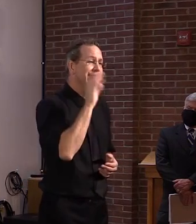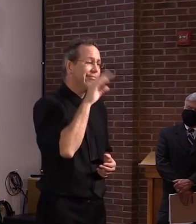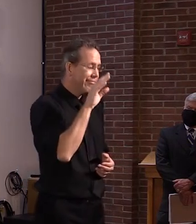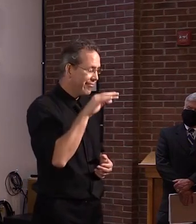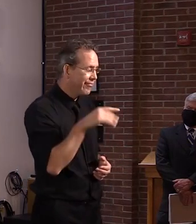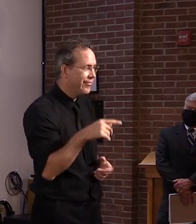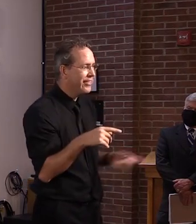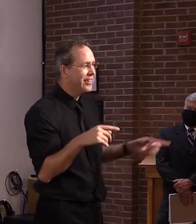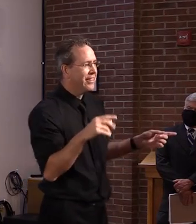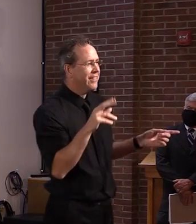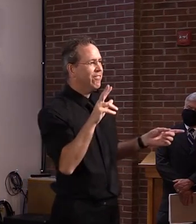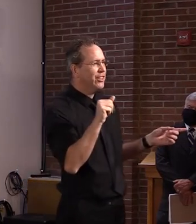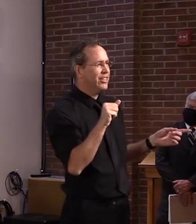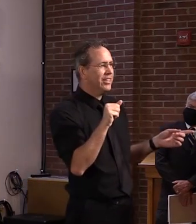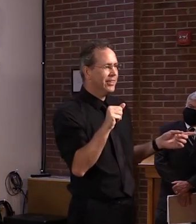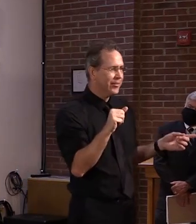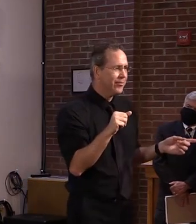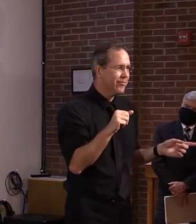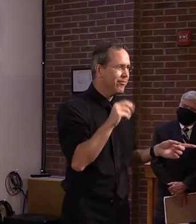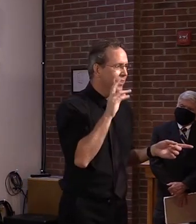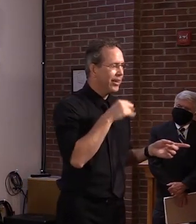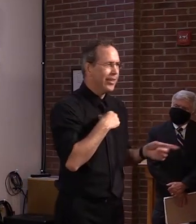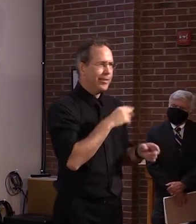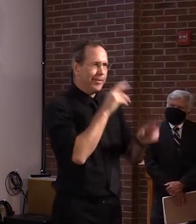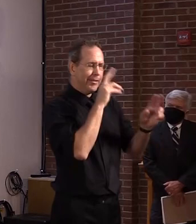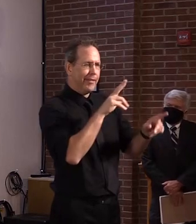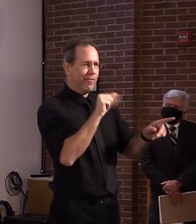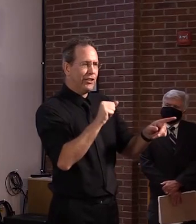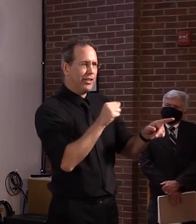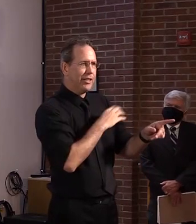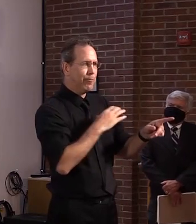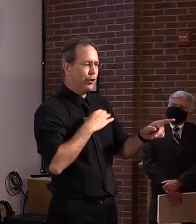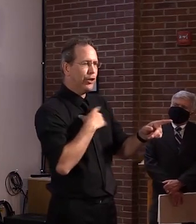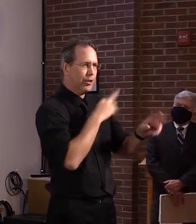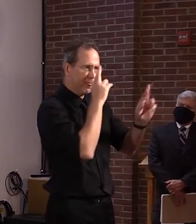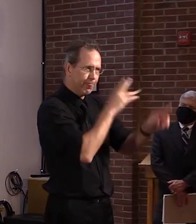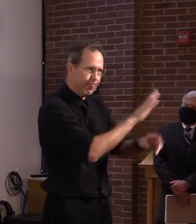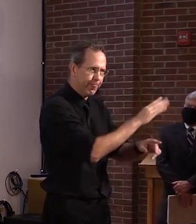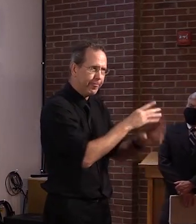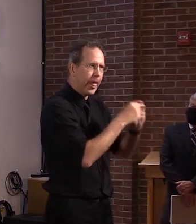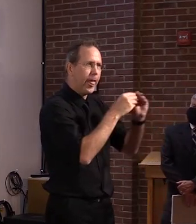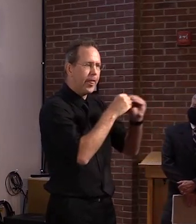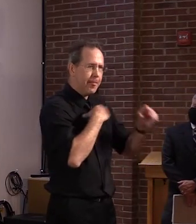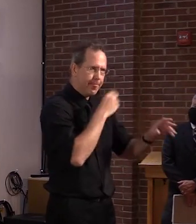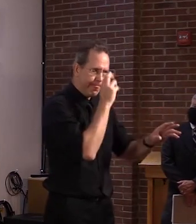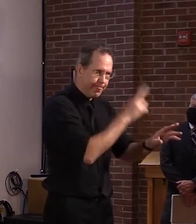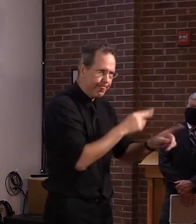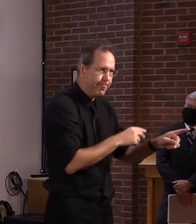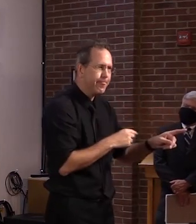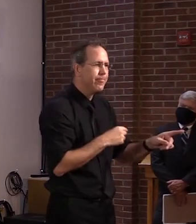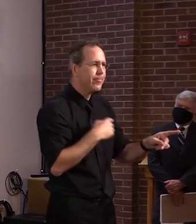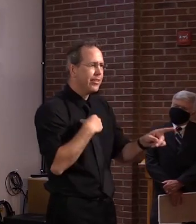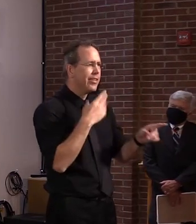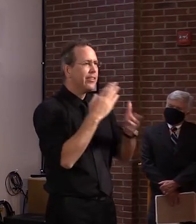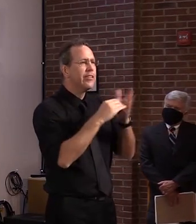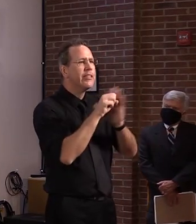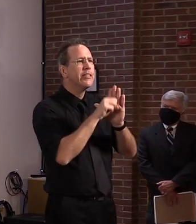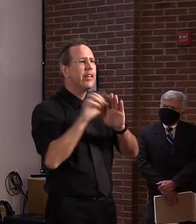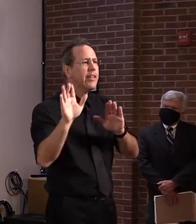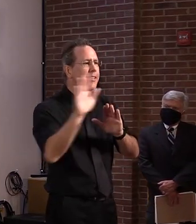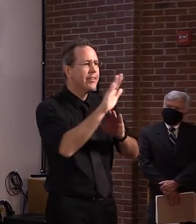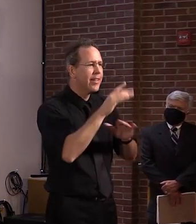and I have a lot of respect for him. he and I and every other state health official are eagerly and,